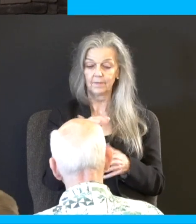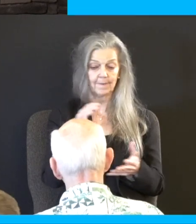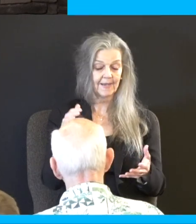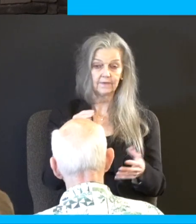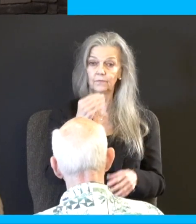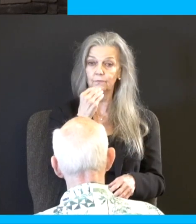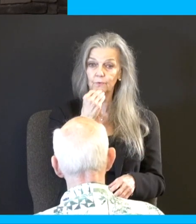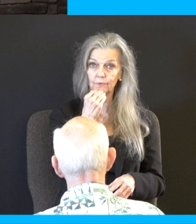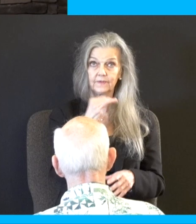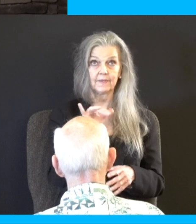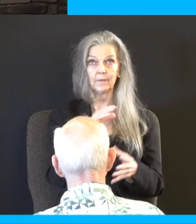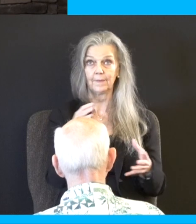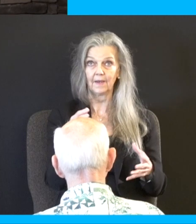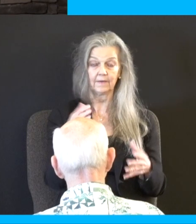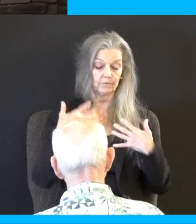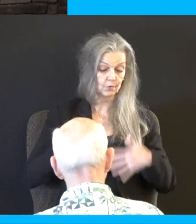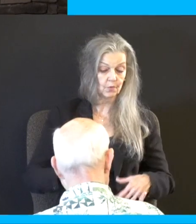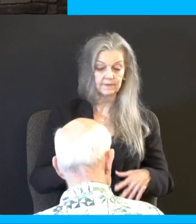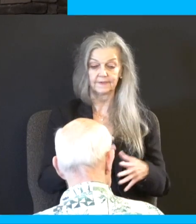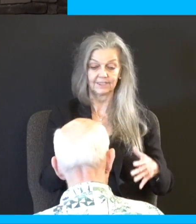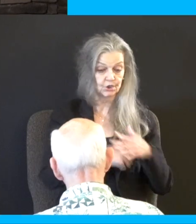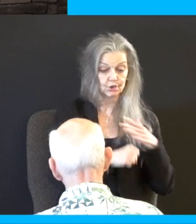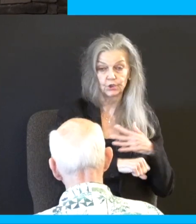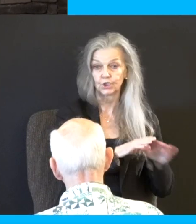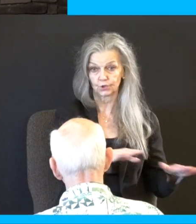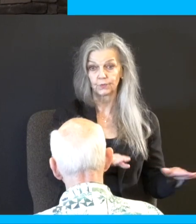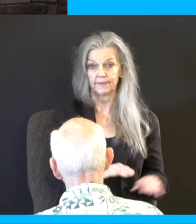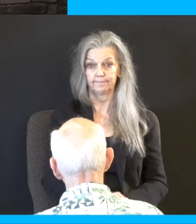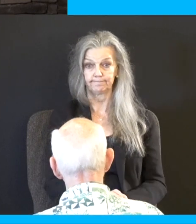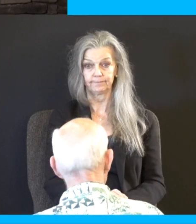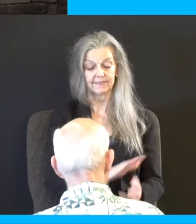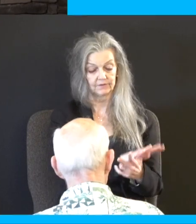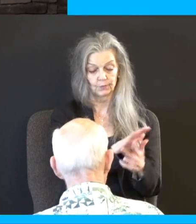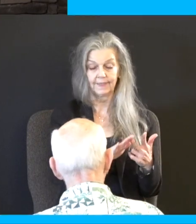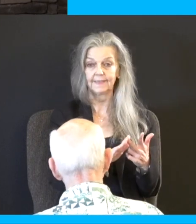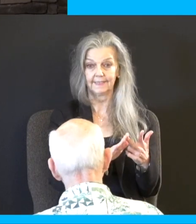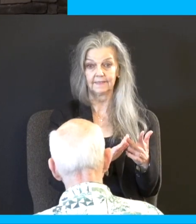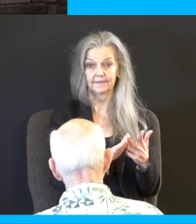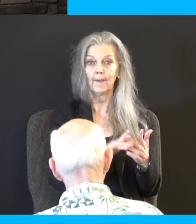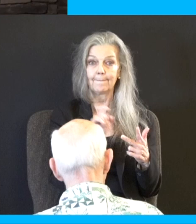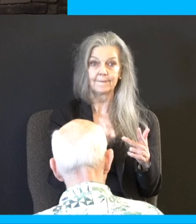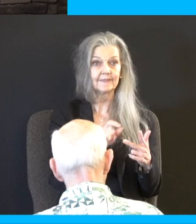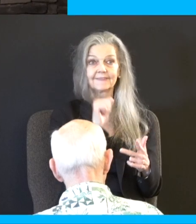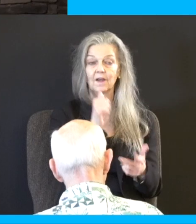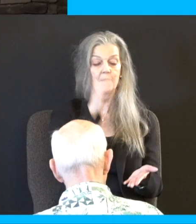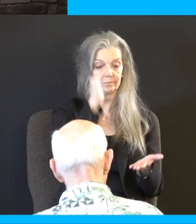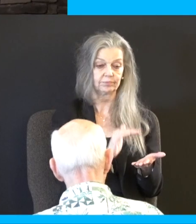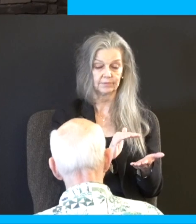being one. These things are all three to be provided. The food, the raiment, and the duty of marriage. They shall not, or he shall